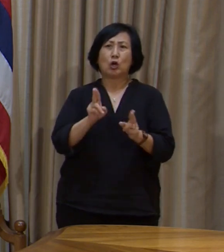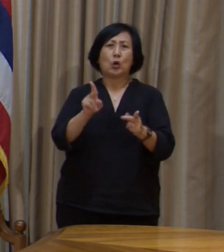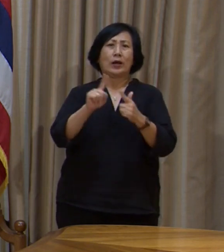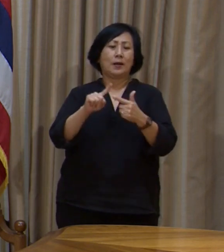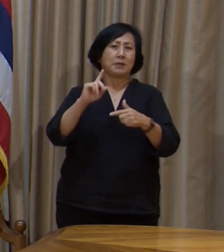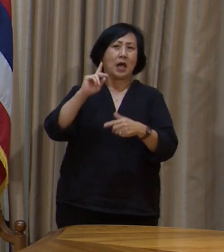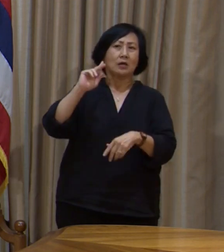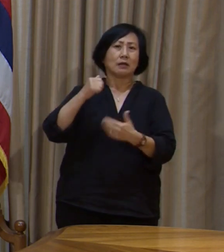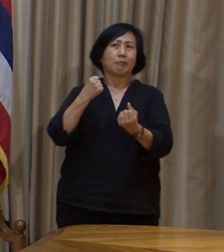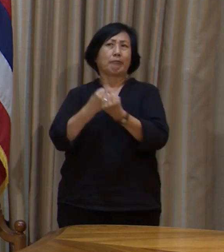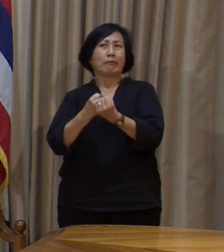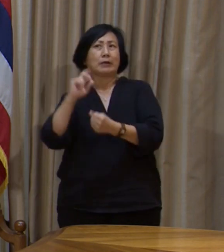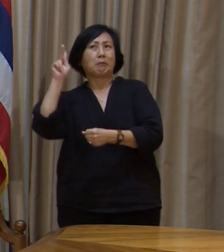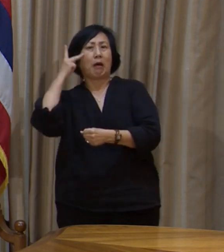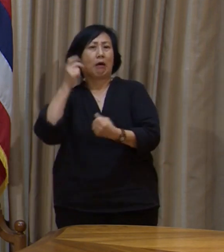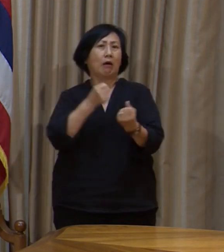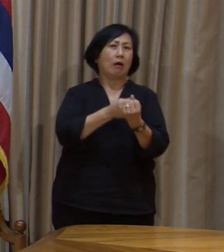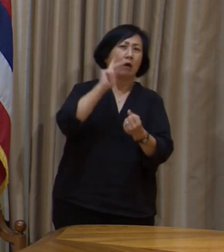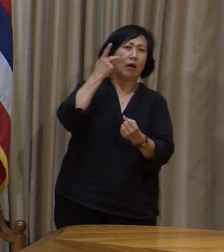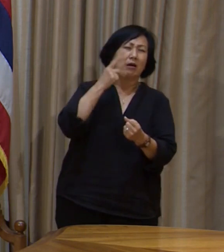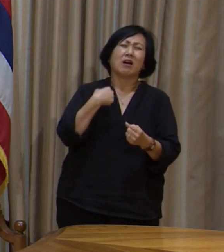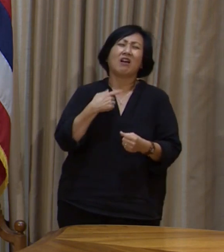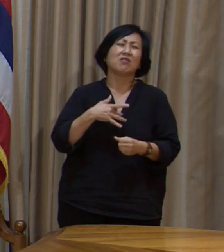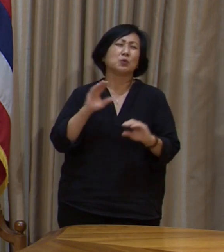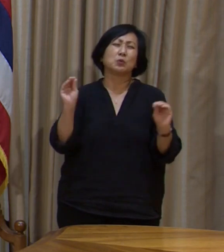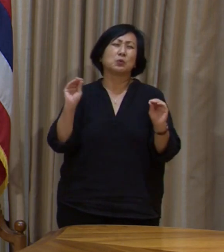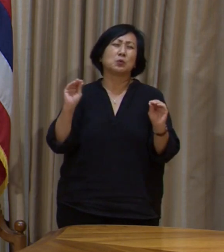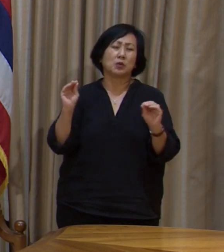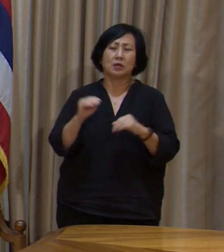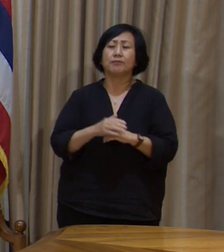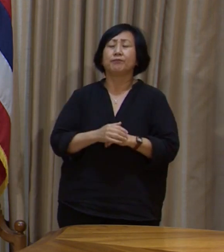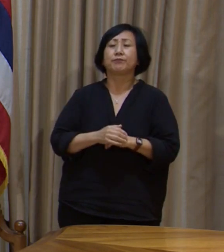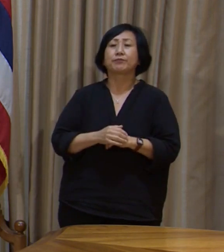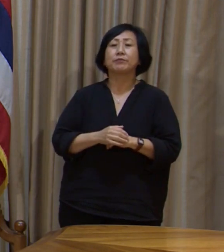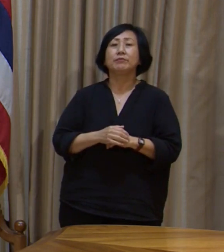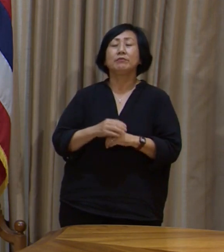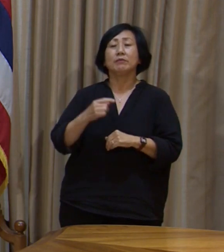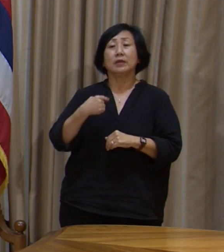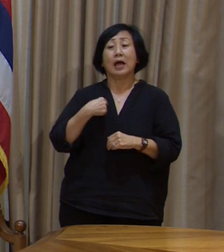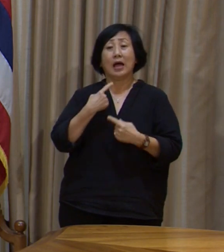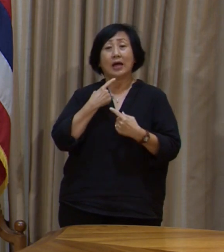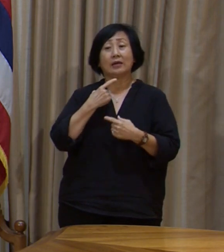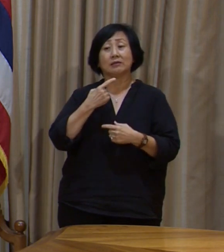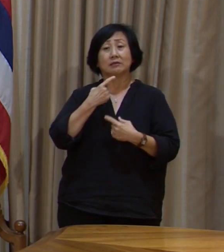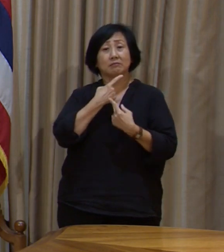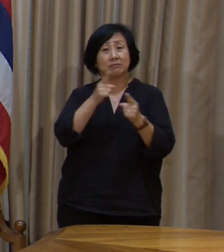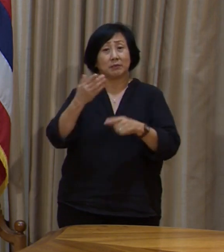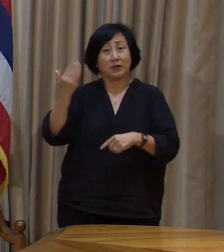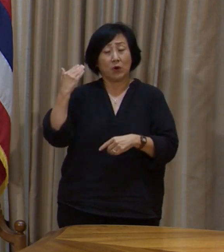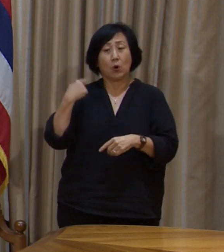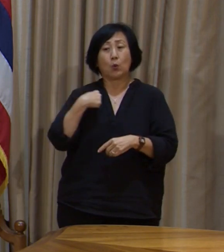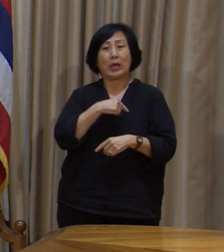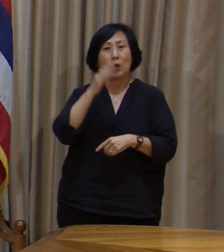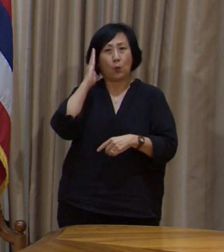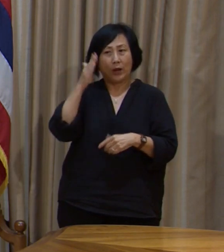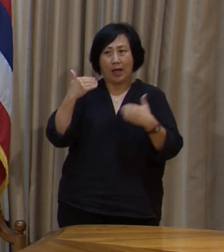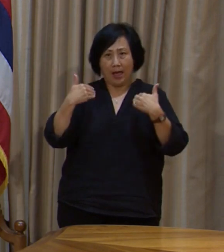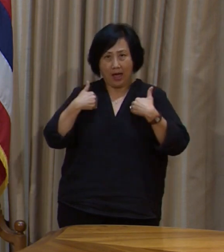vaccine candidates for COVID-19. And as I stated, we will provide an